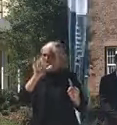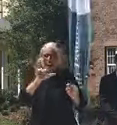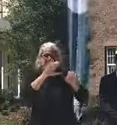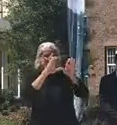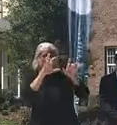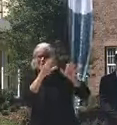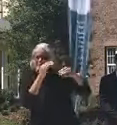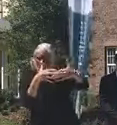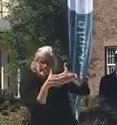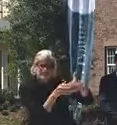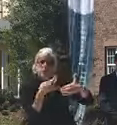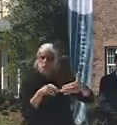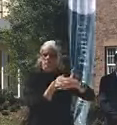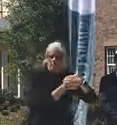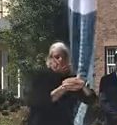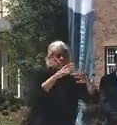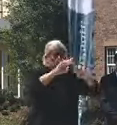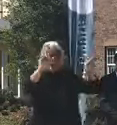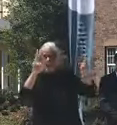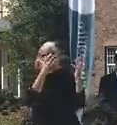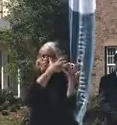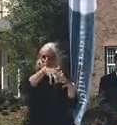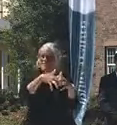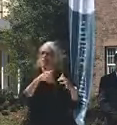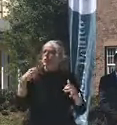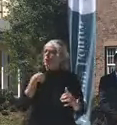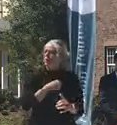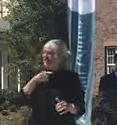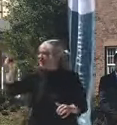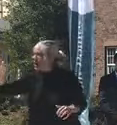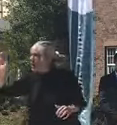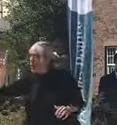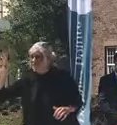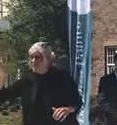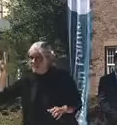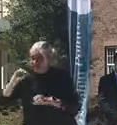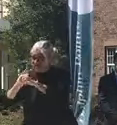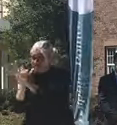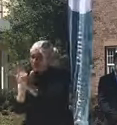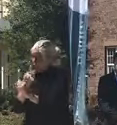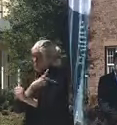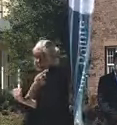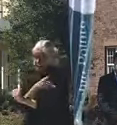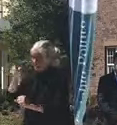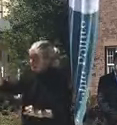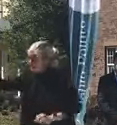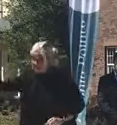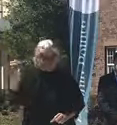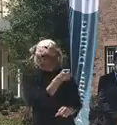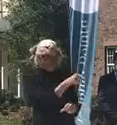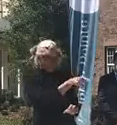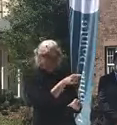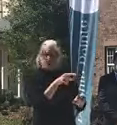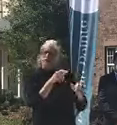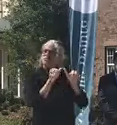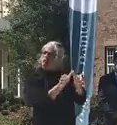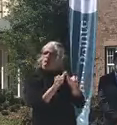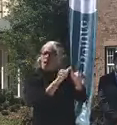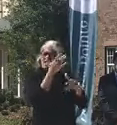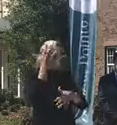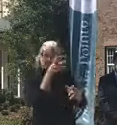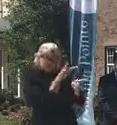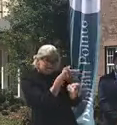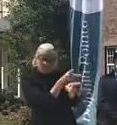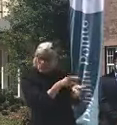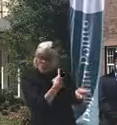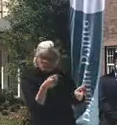to send in COVID patients back to a long-term care facility that was ill-equipped to deal with a COVID-positive resident.